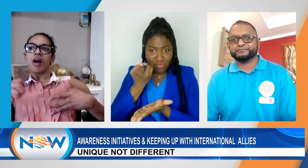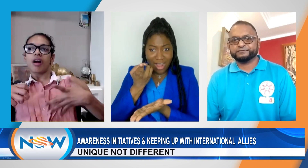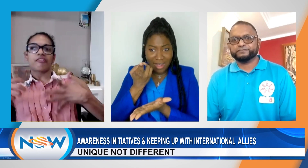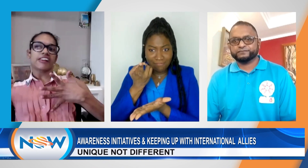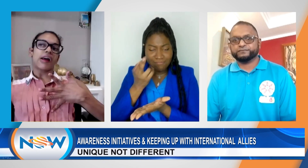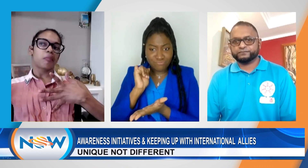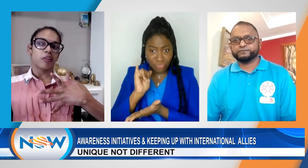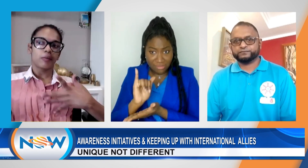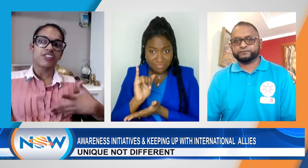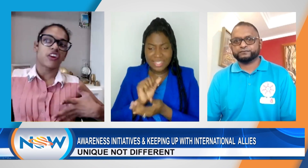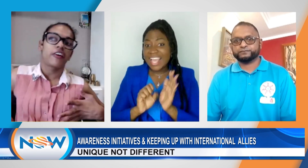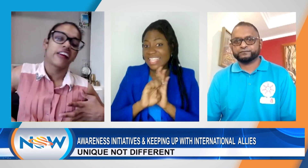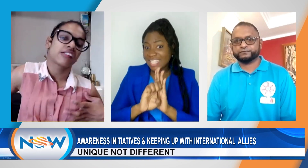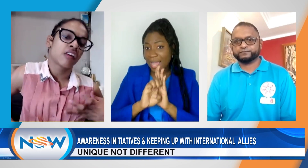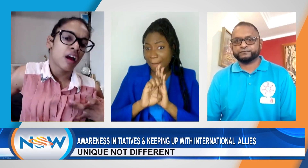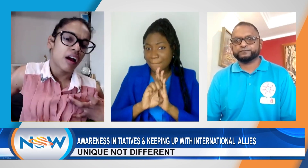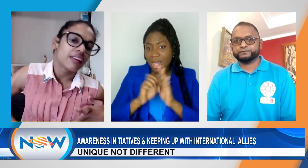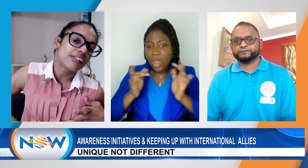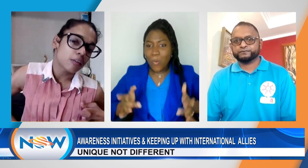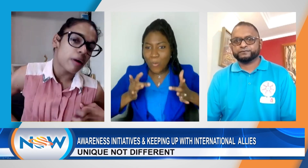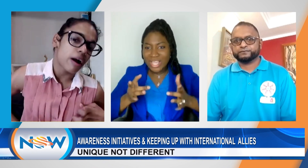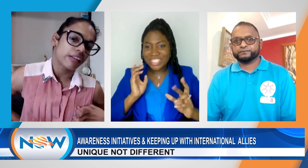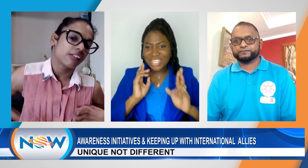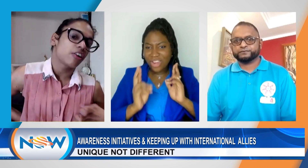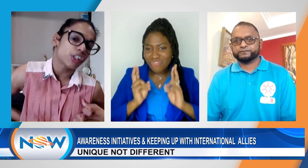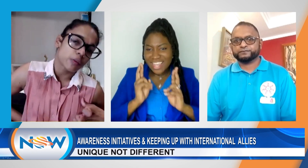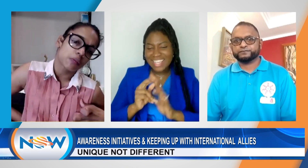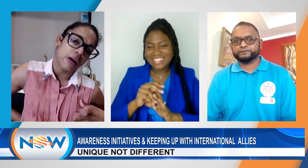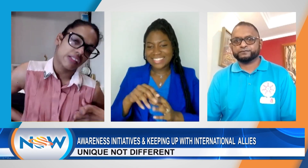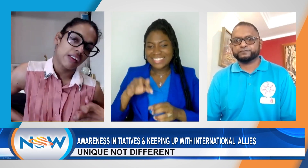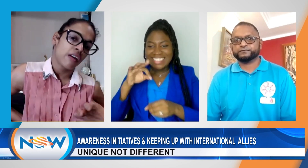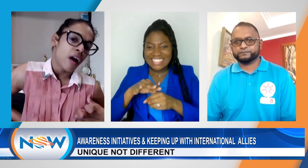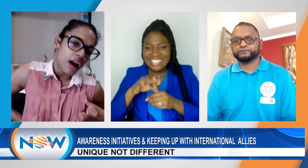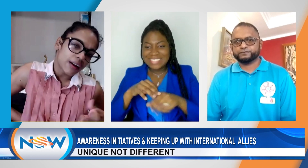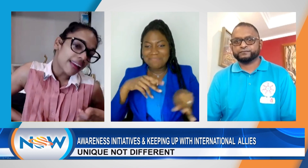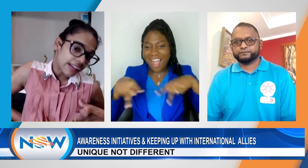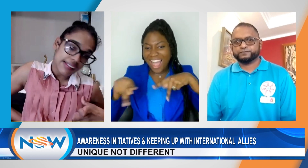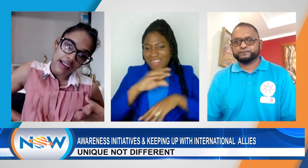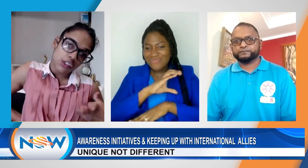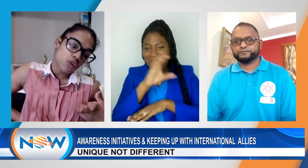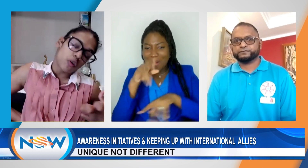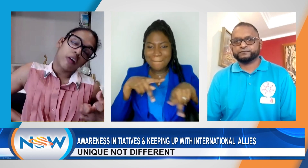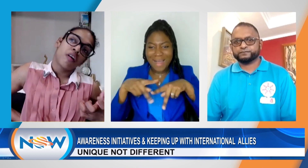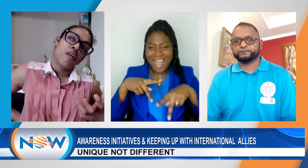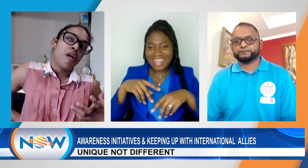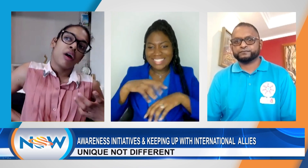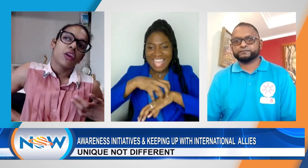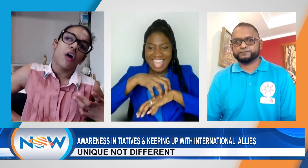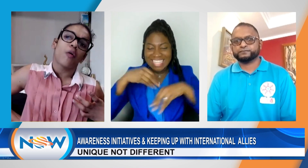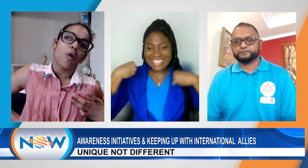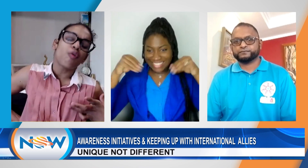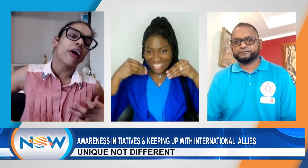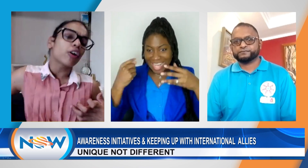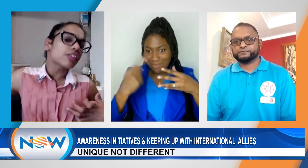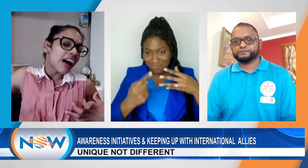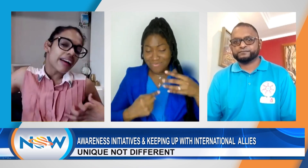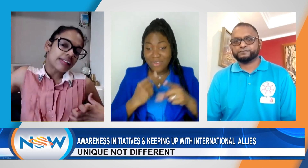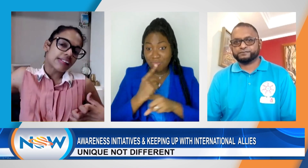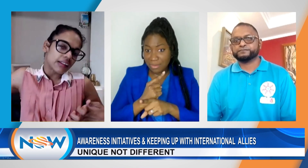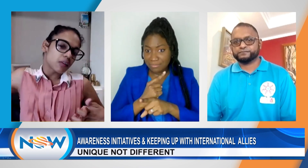For example, wheat cherries and the tea party, Christmas party, cake sale and so on. Now, what are your targets in